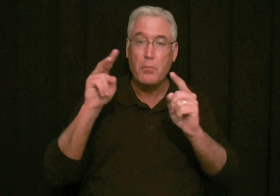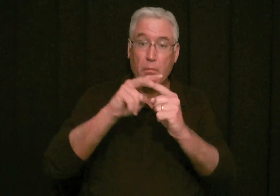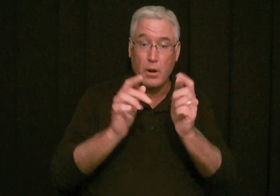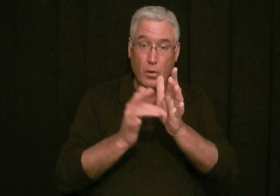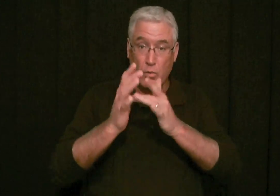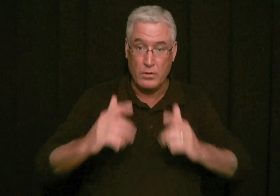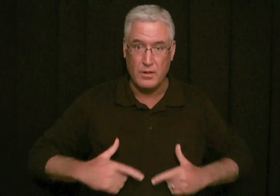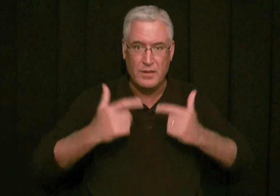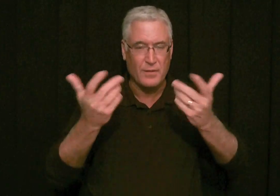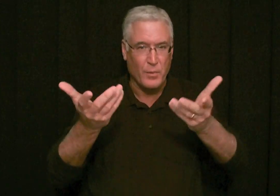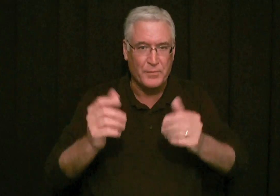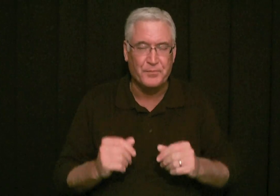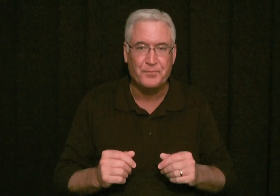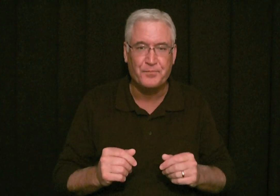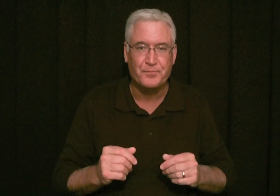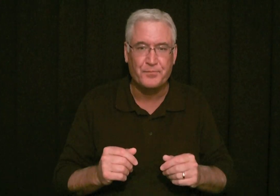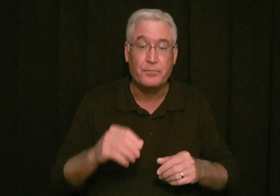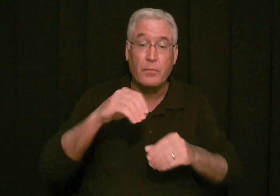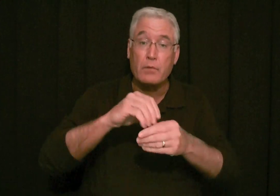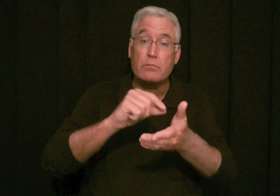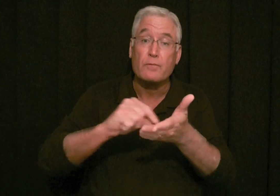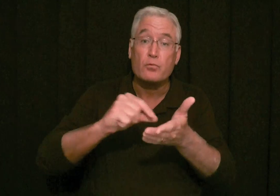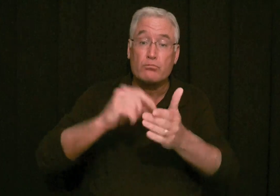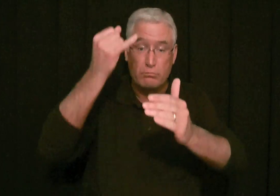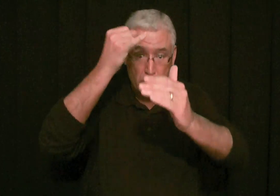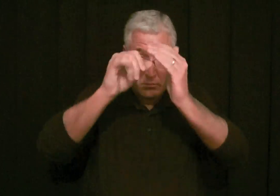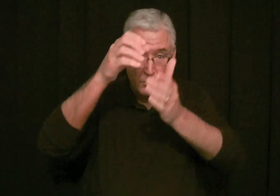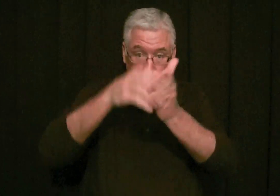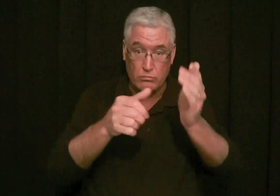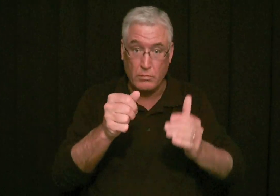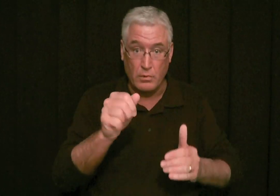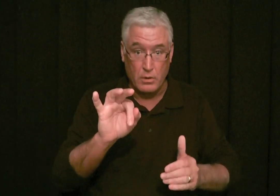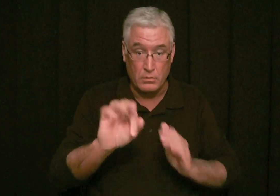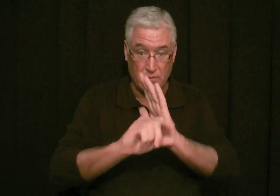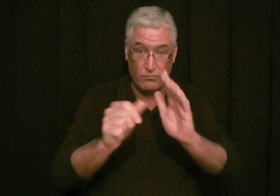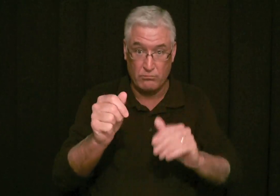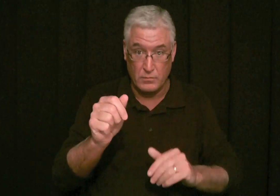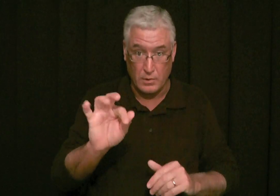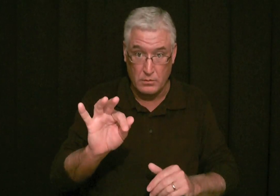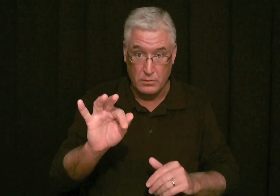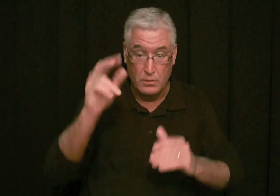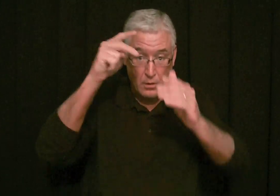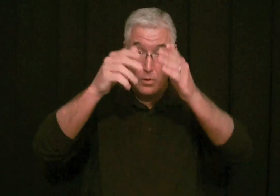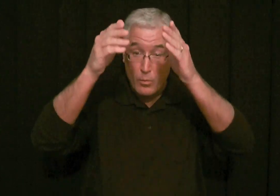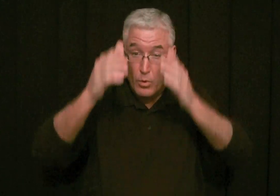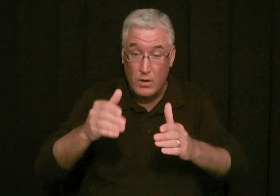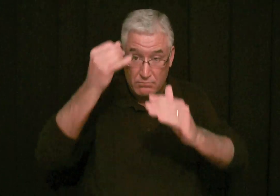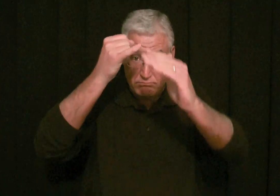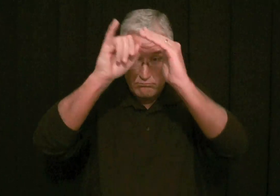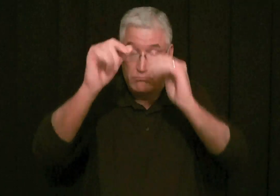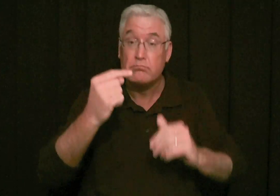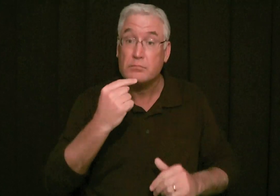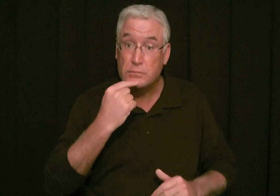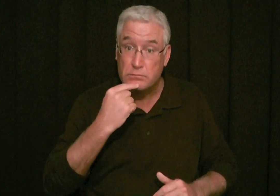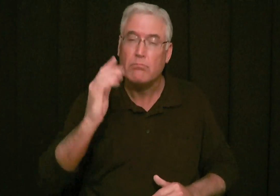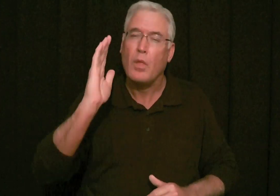Okay, now let's apply this to our Christian life. You know, in Isaiah 19, 19, Isaiah